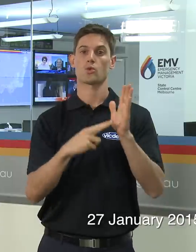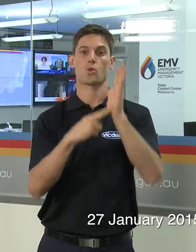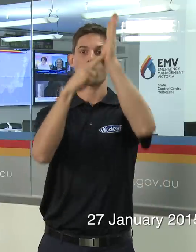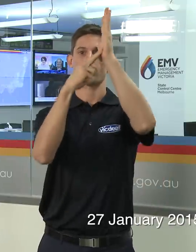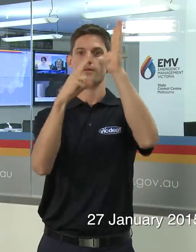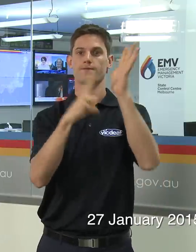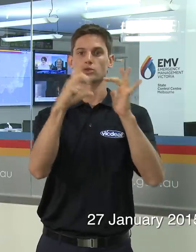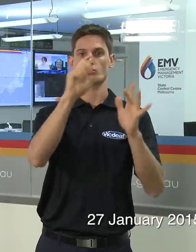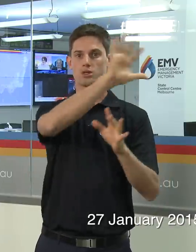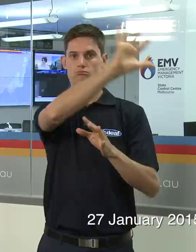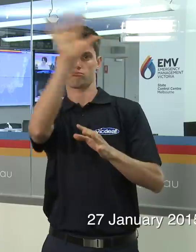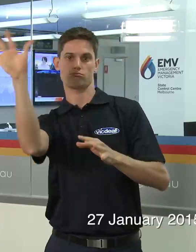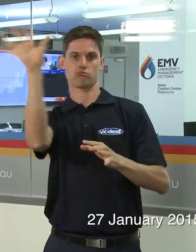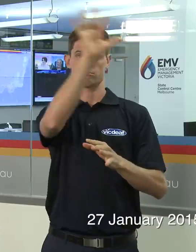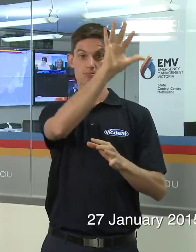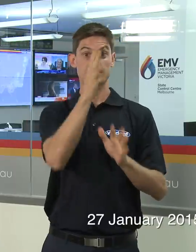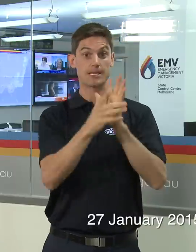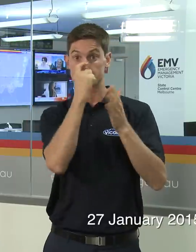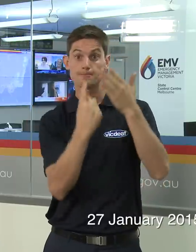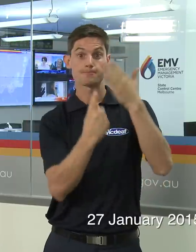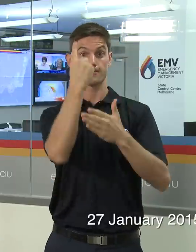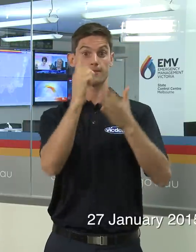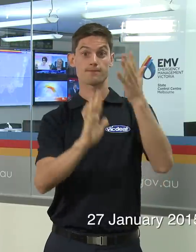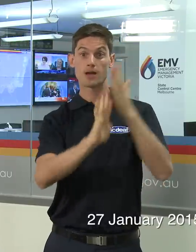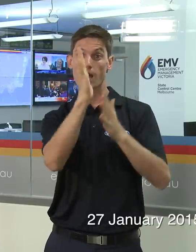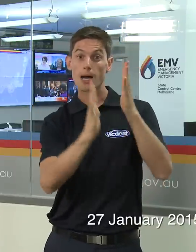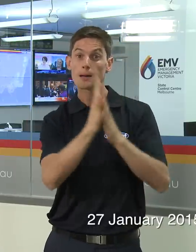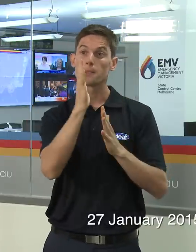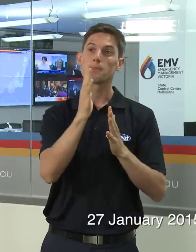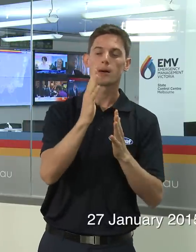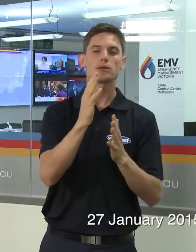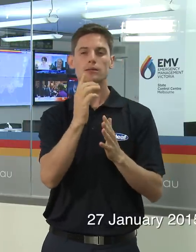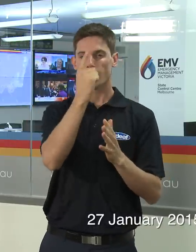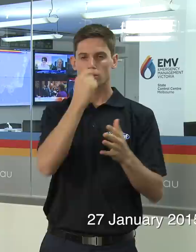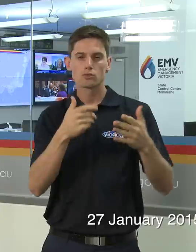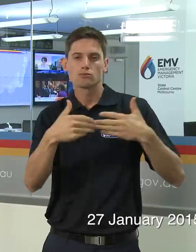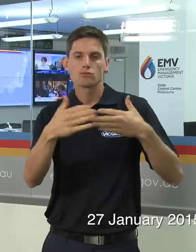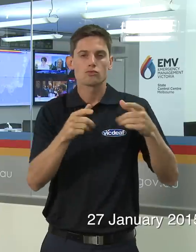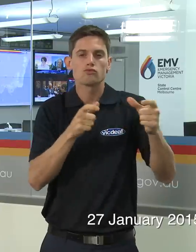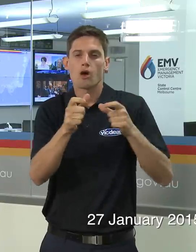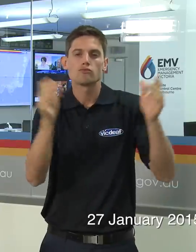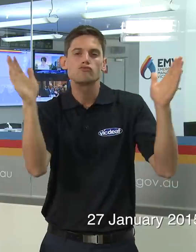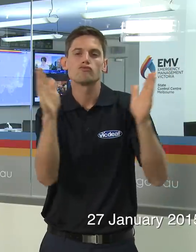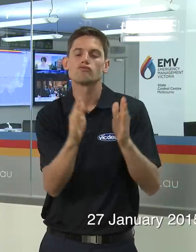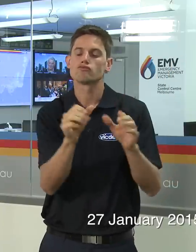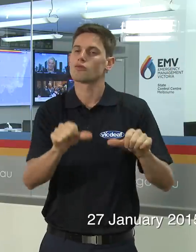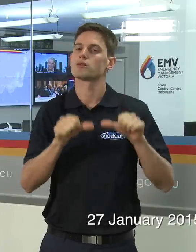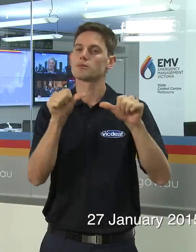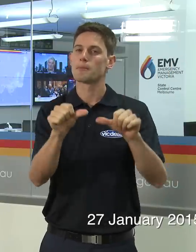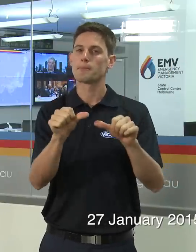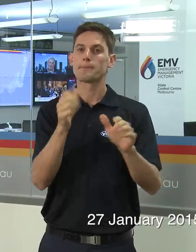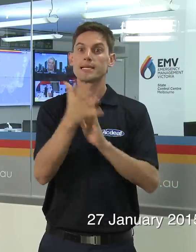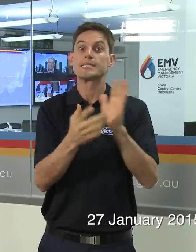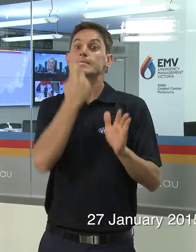us you can still have a fire that runs but obviously the chance of suppression is a lot higher which means that obviously fires are not as